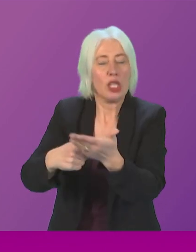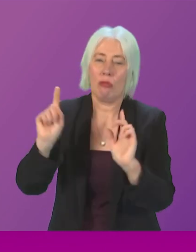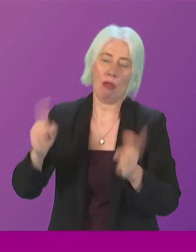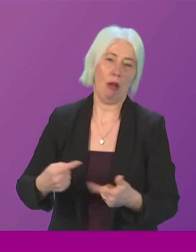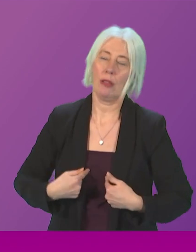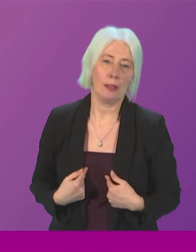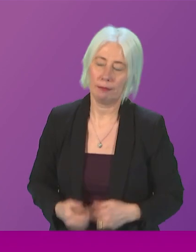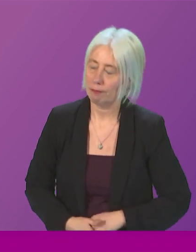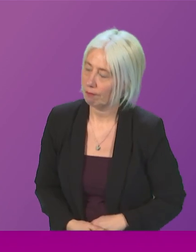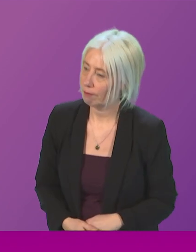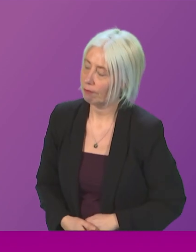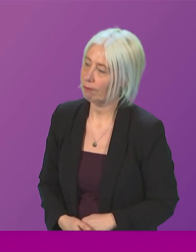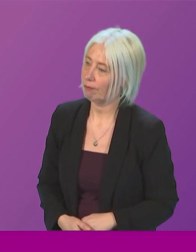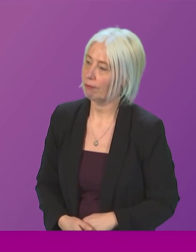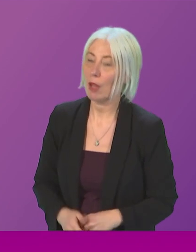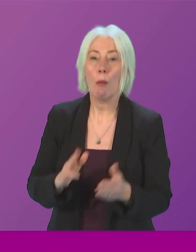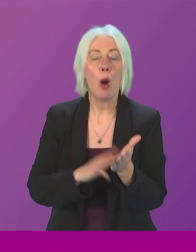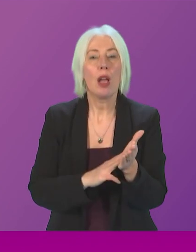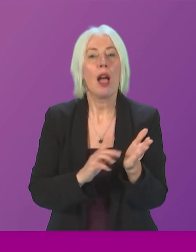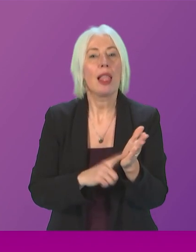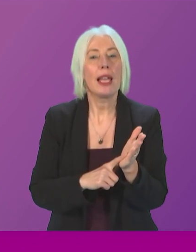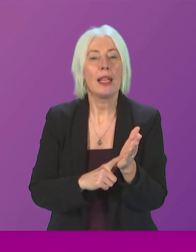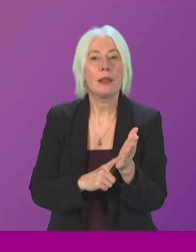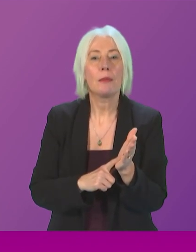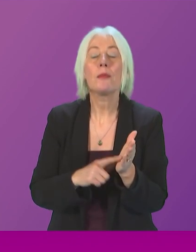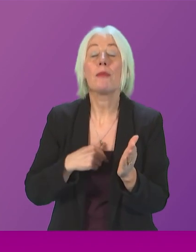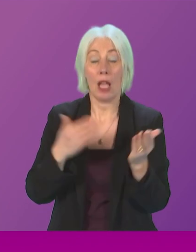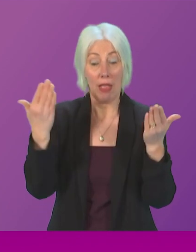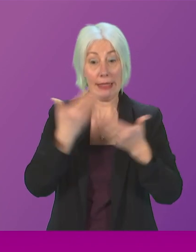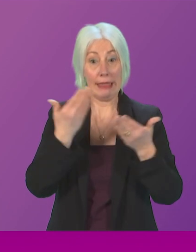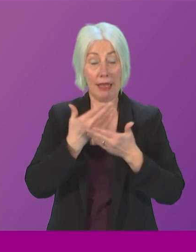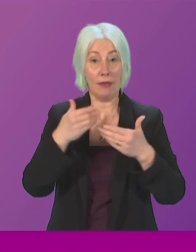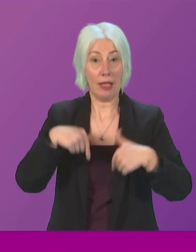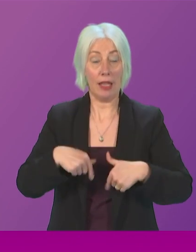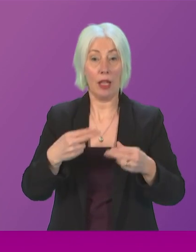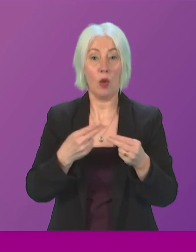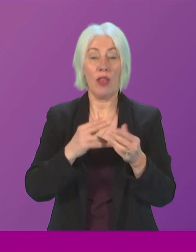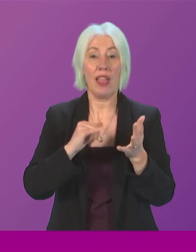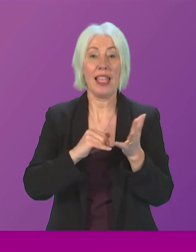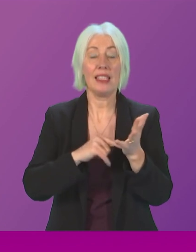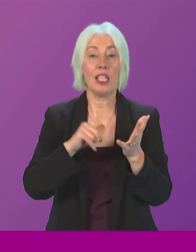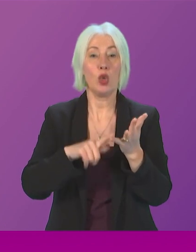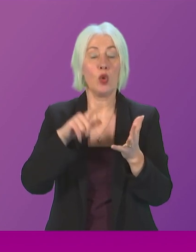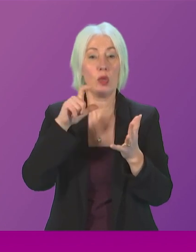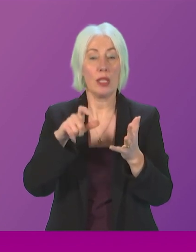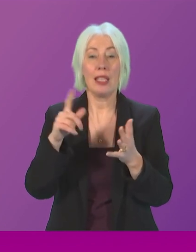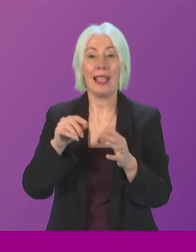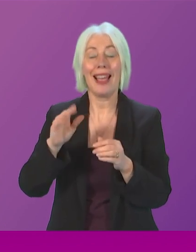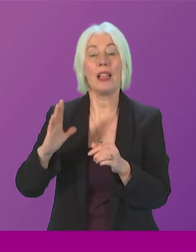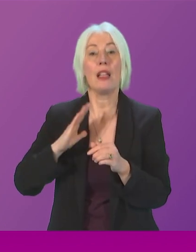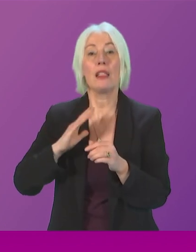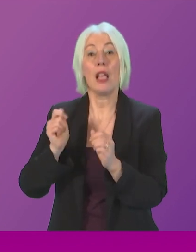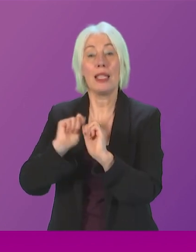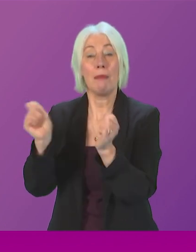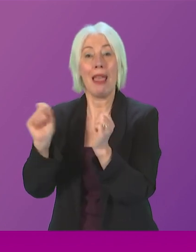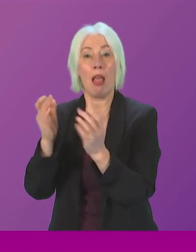Monica Lennon this evening alongside the STUC and the Sunday Mail I'm hosting